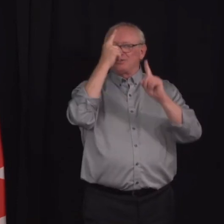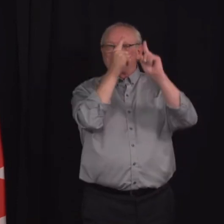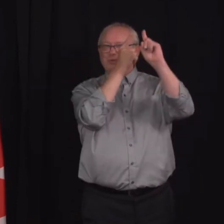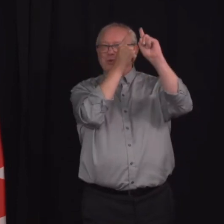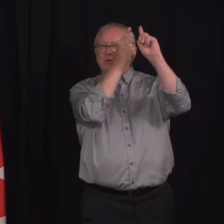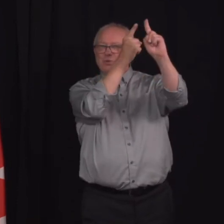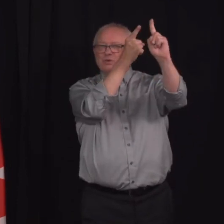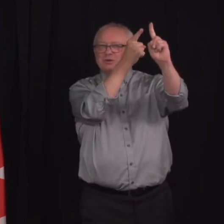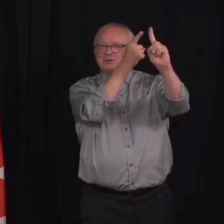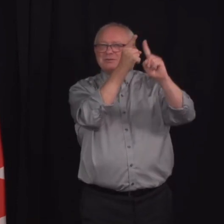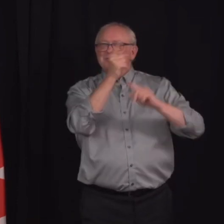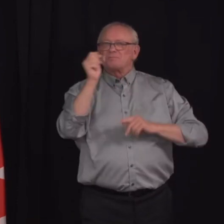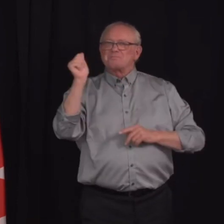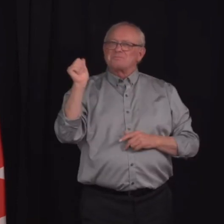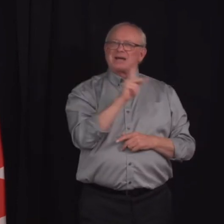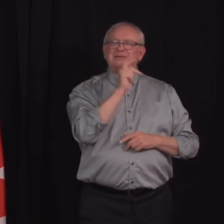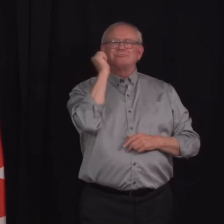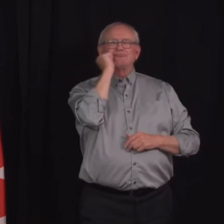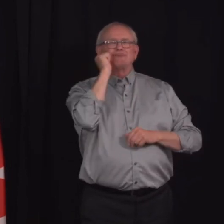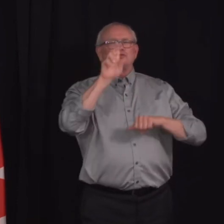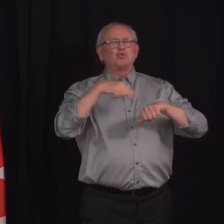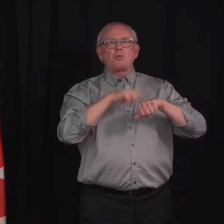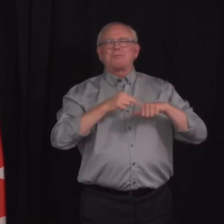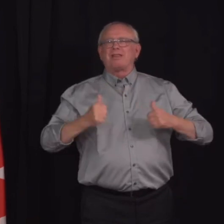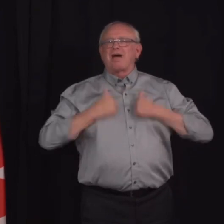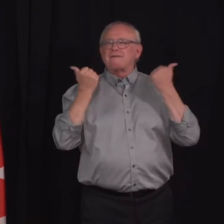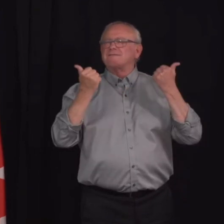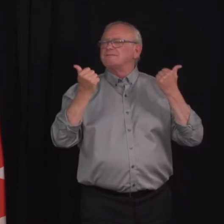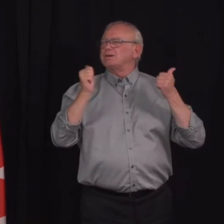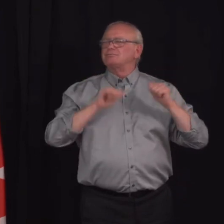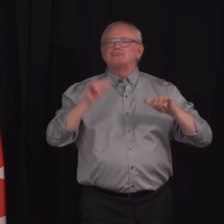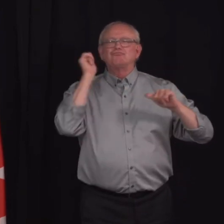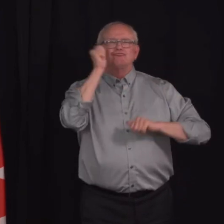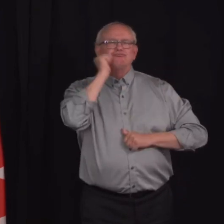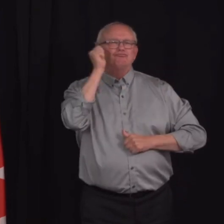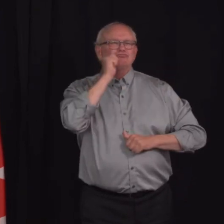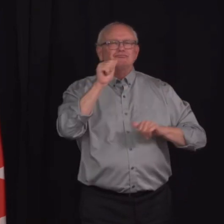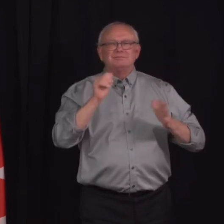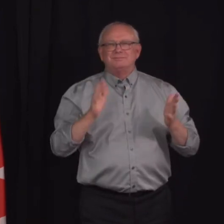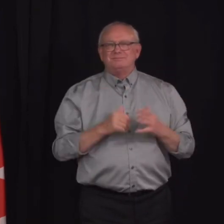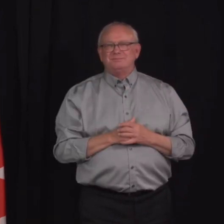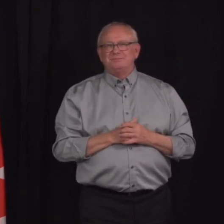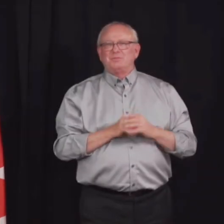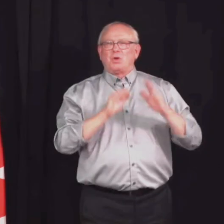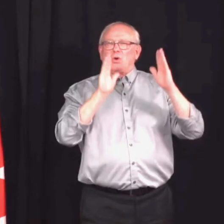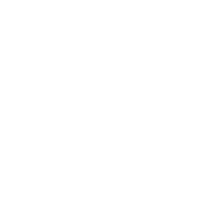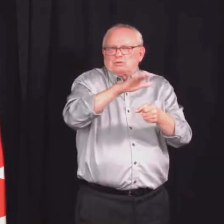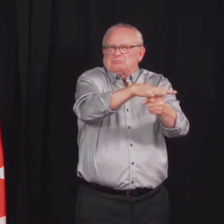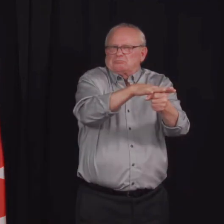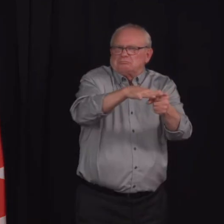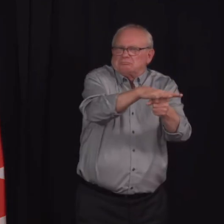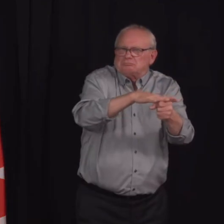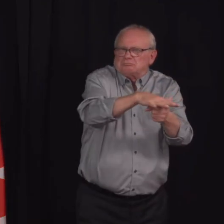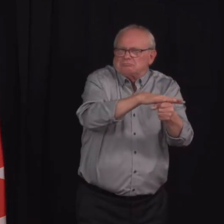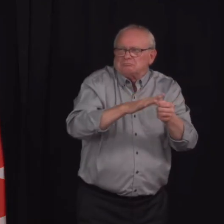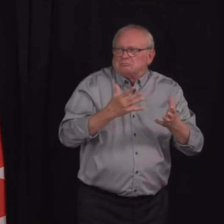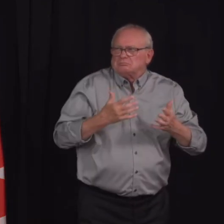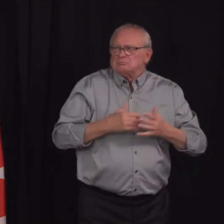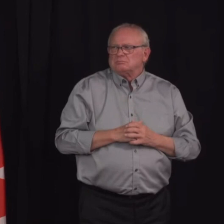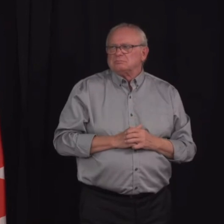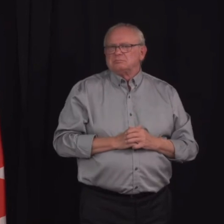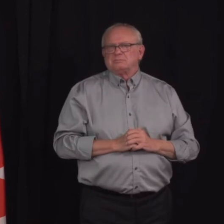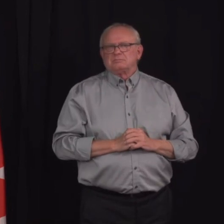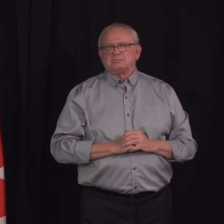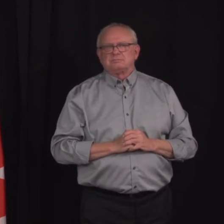And I hope it will inspire even more Albertans to get vaccinated over the coming weeks. We are certainly very concerned